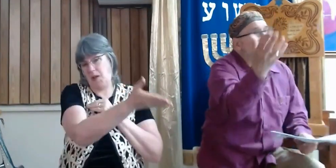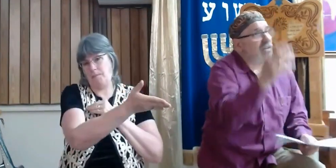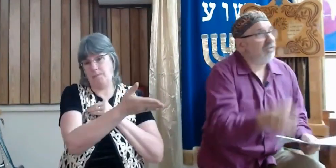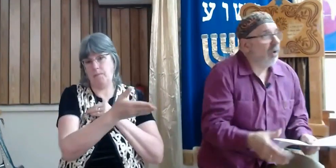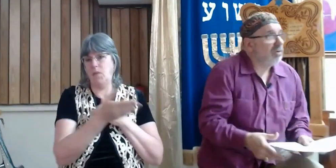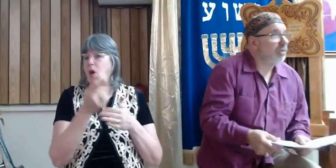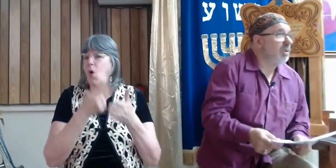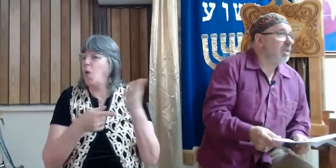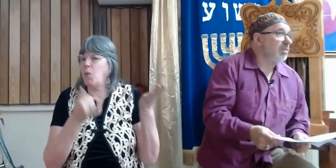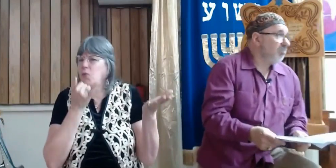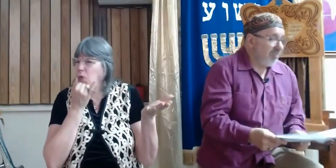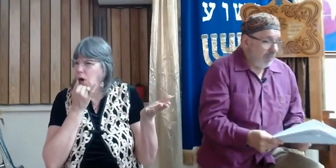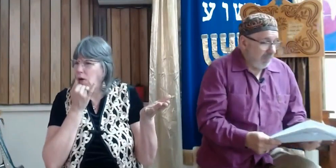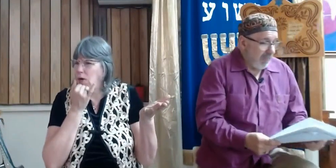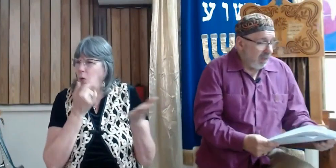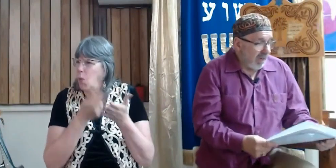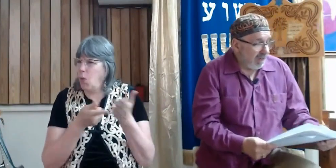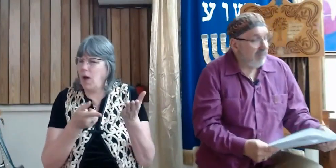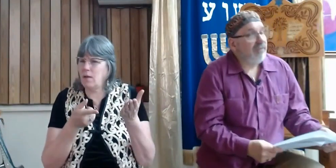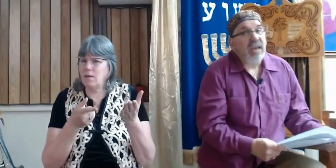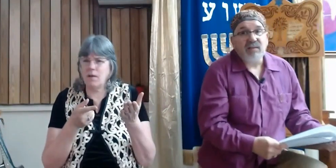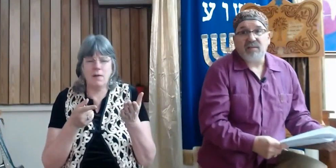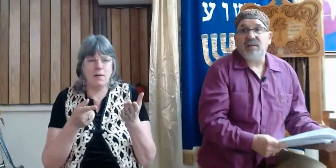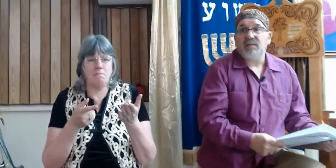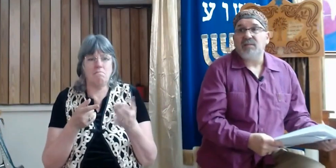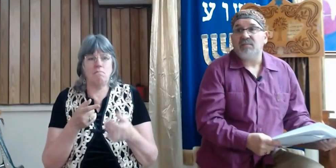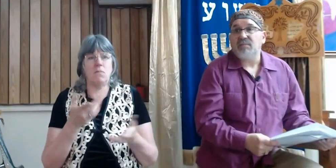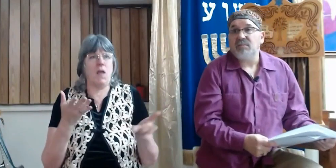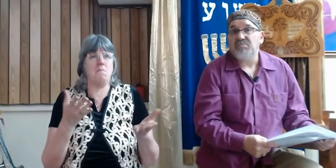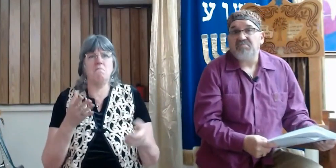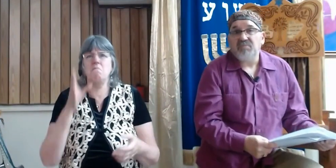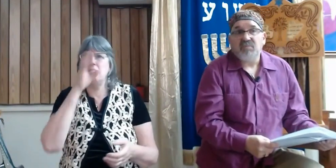What was that fault? Was it lack of faith?